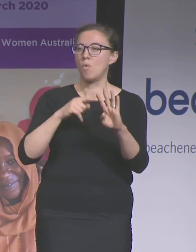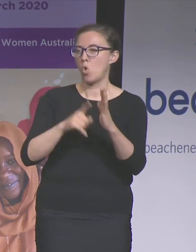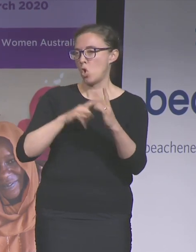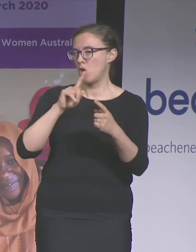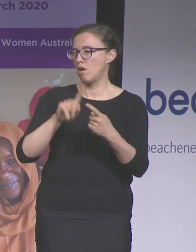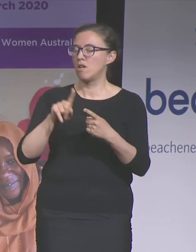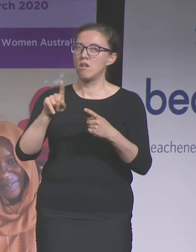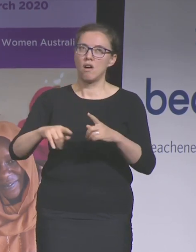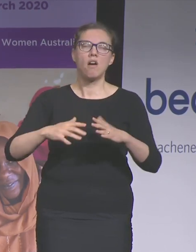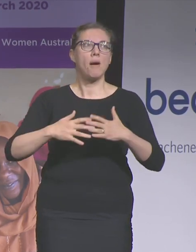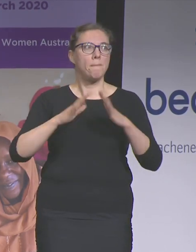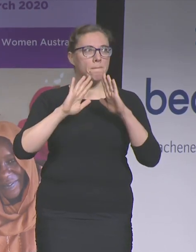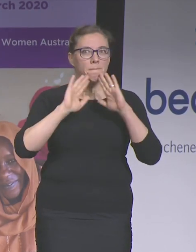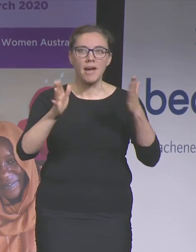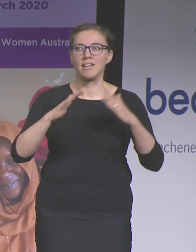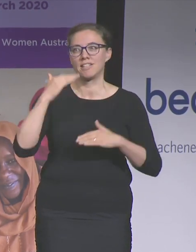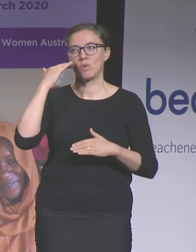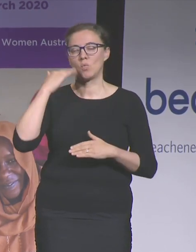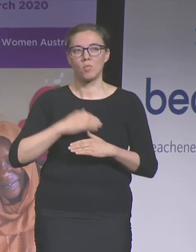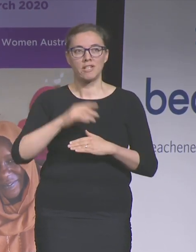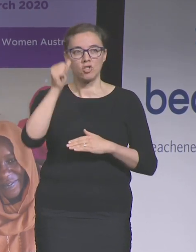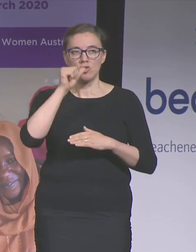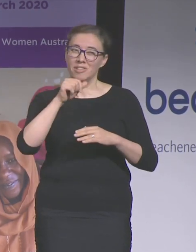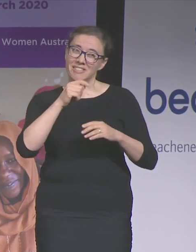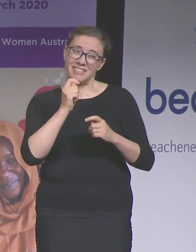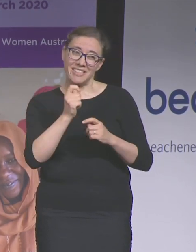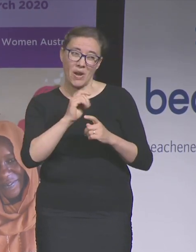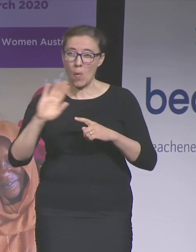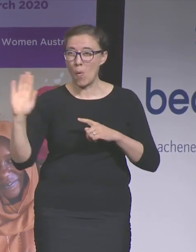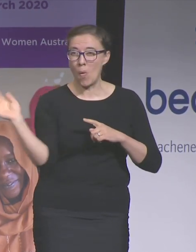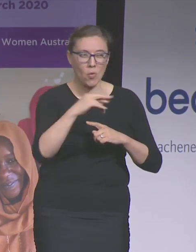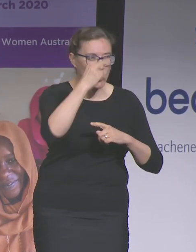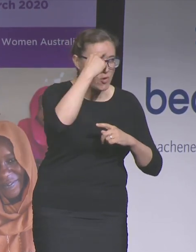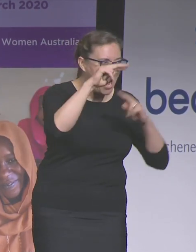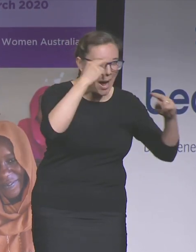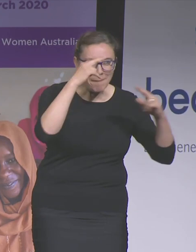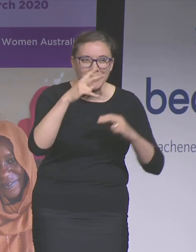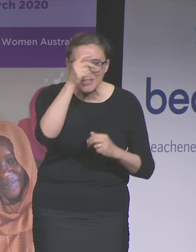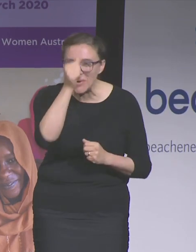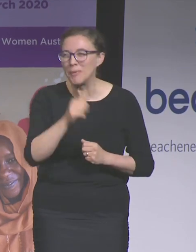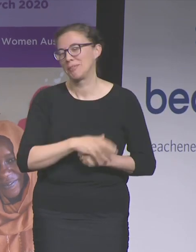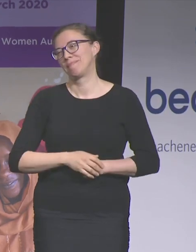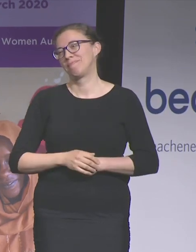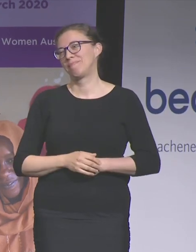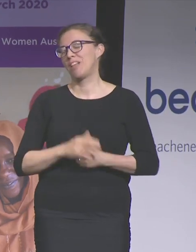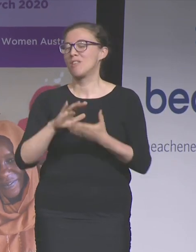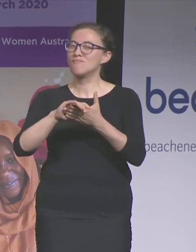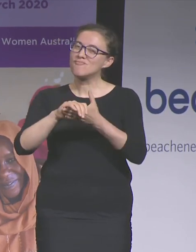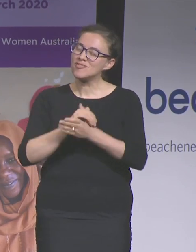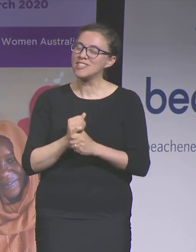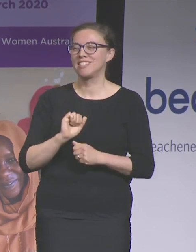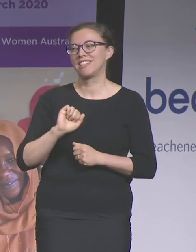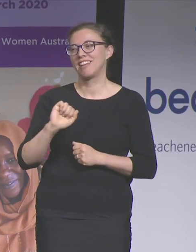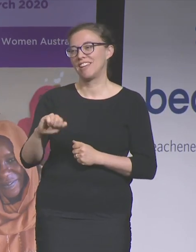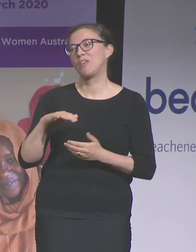powerhouse of a woman. She knows nearly all of your names off by heart. And we really appreciate all of your help. Thank you, Mer.